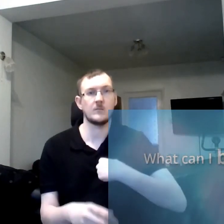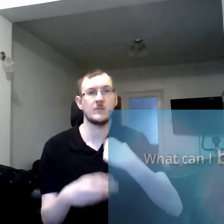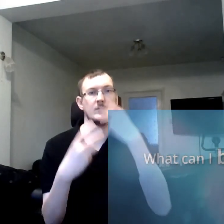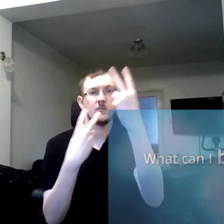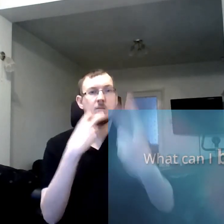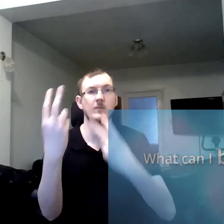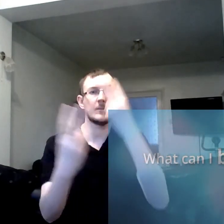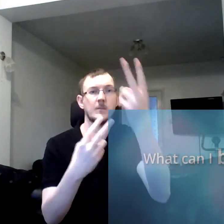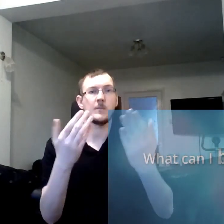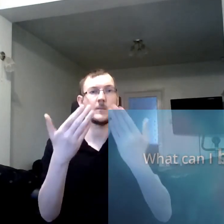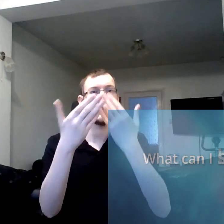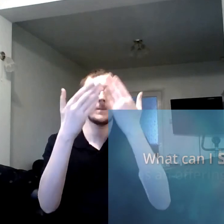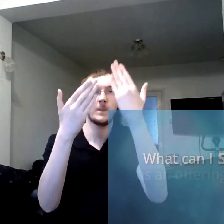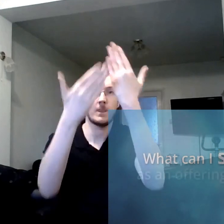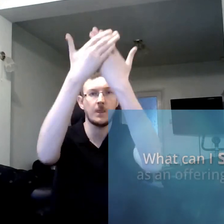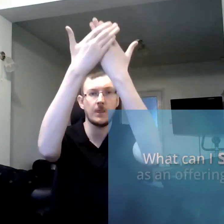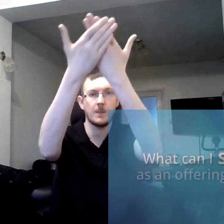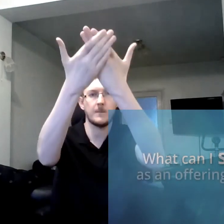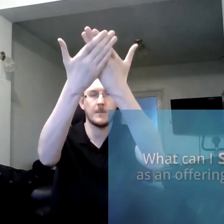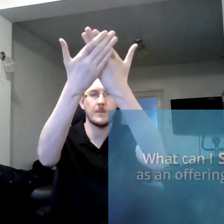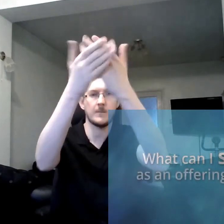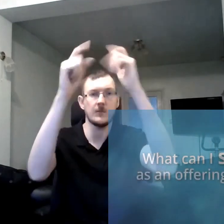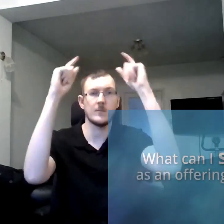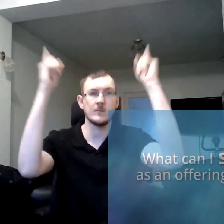can i sing as an offering lord